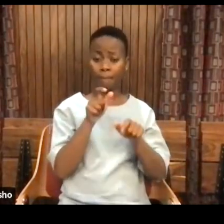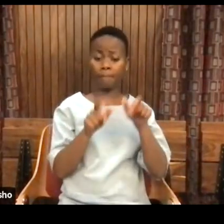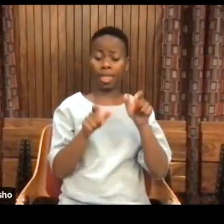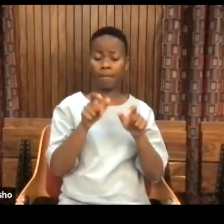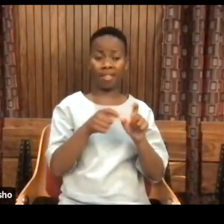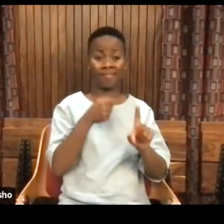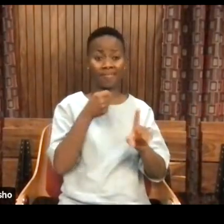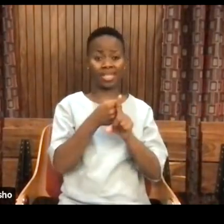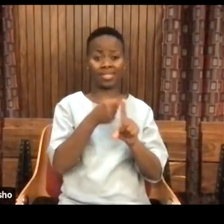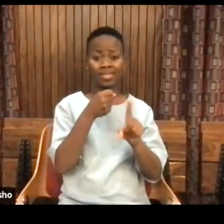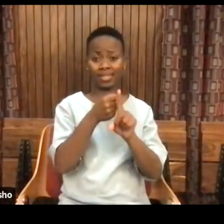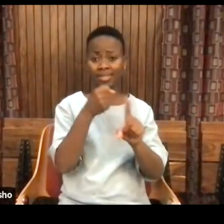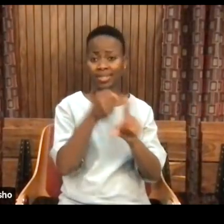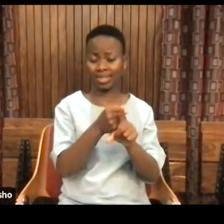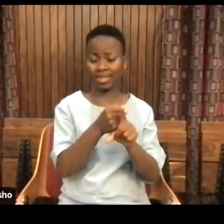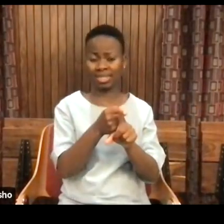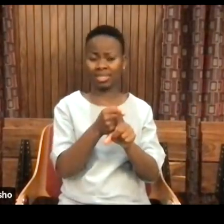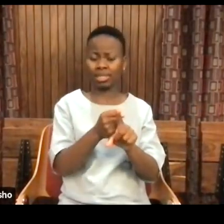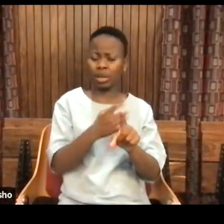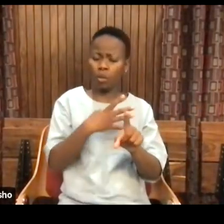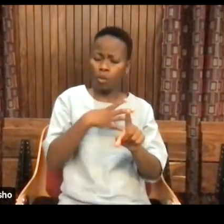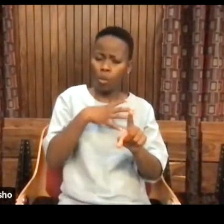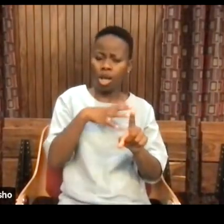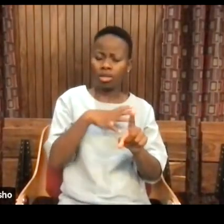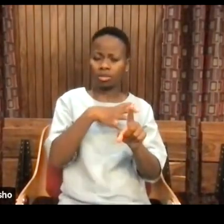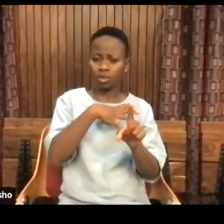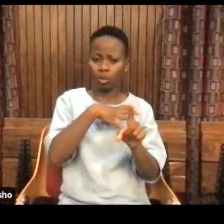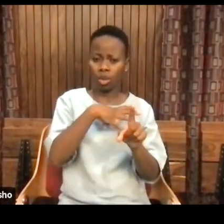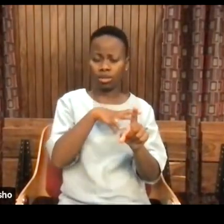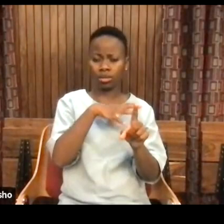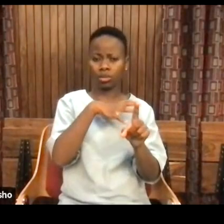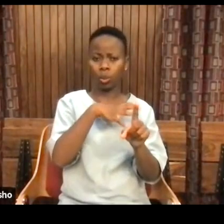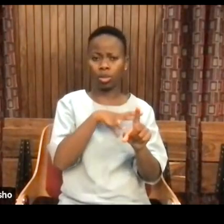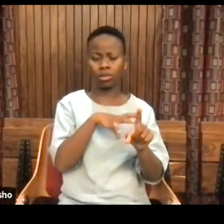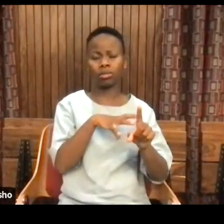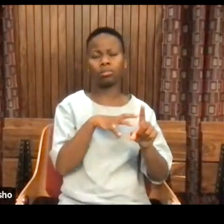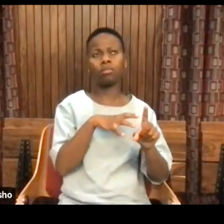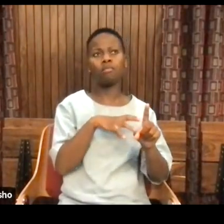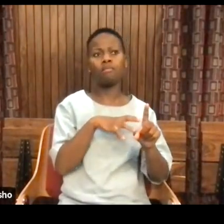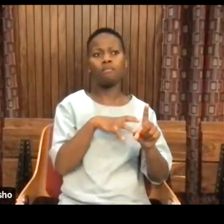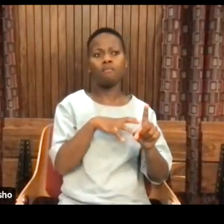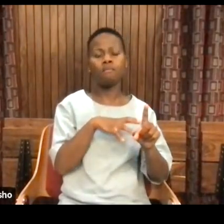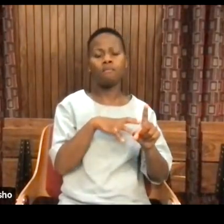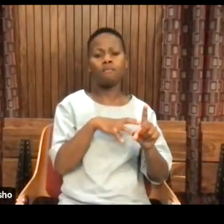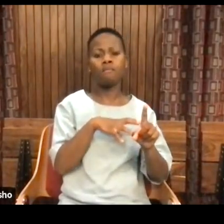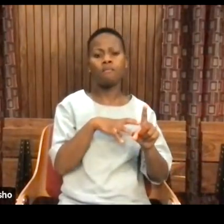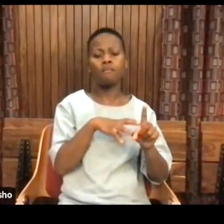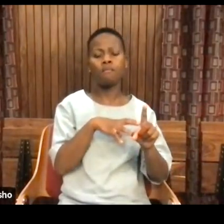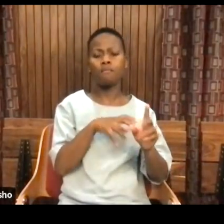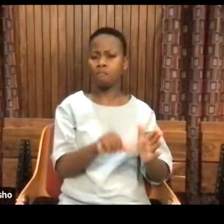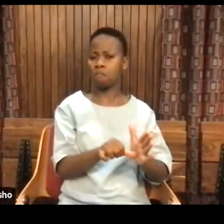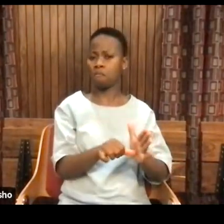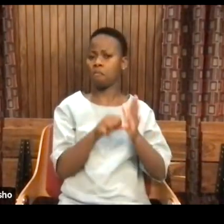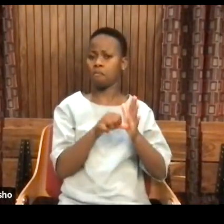to try to get people to deny critically relating to reality,